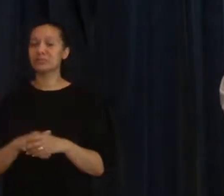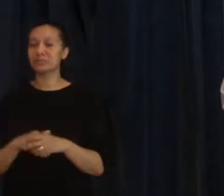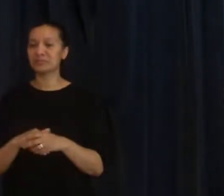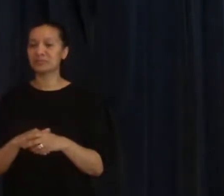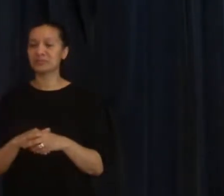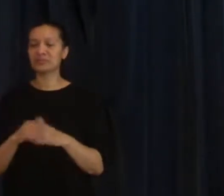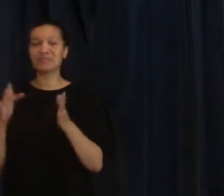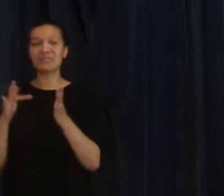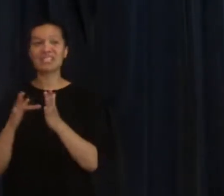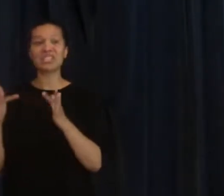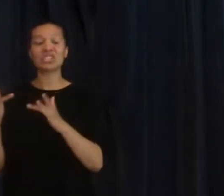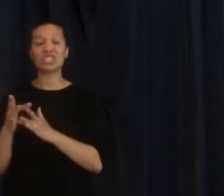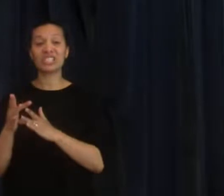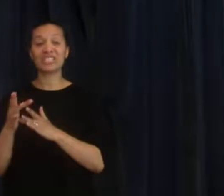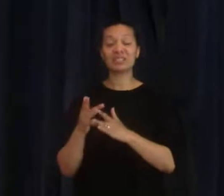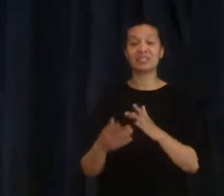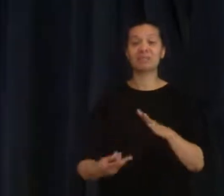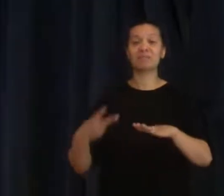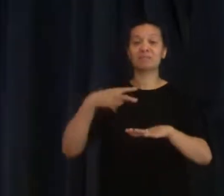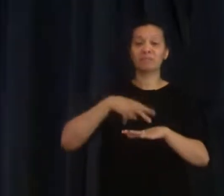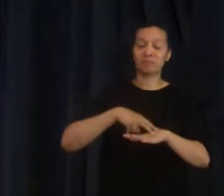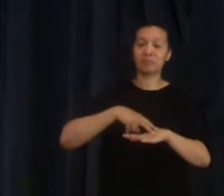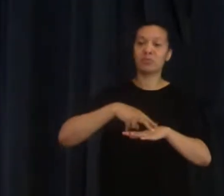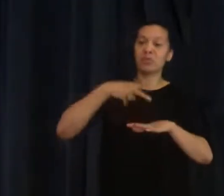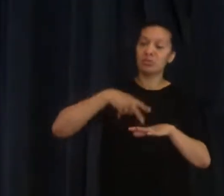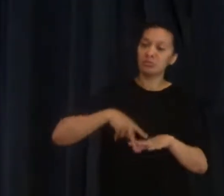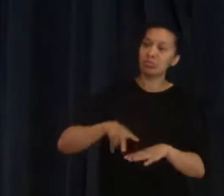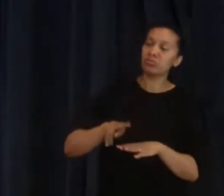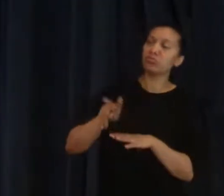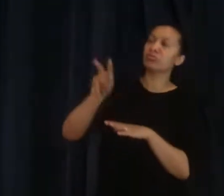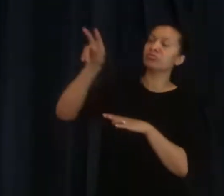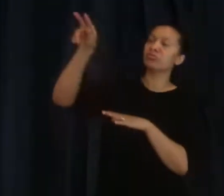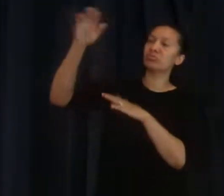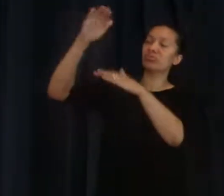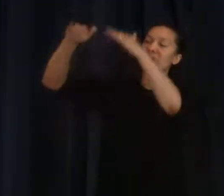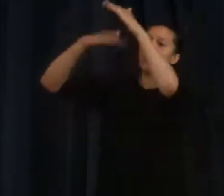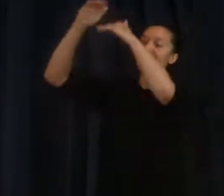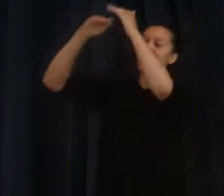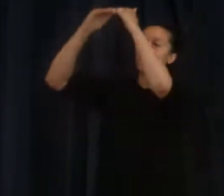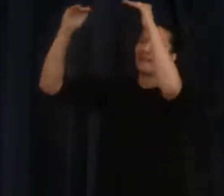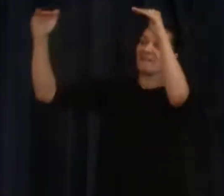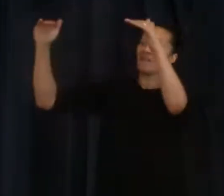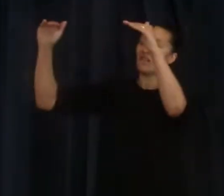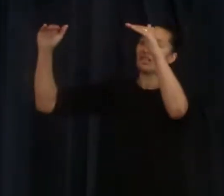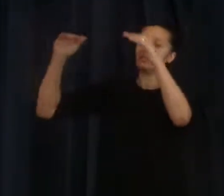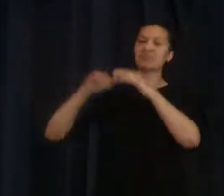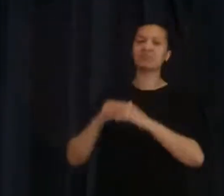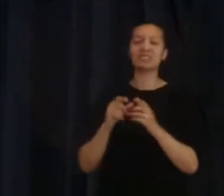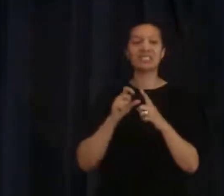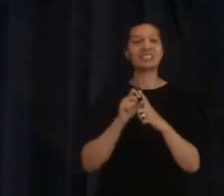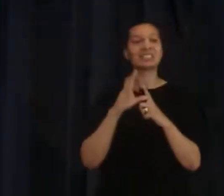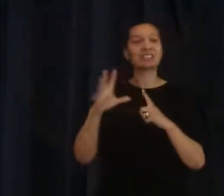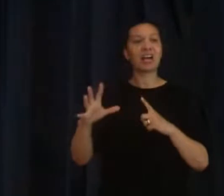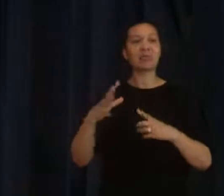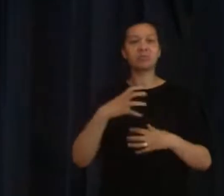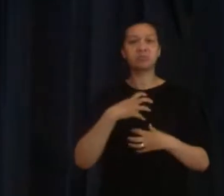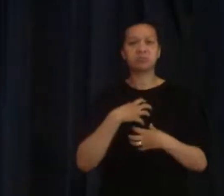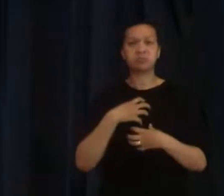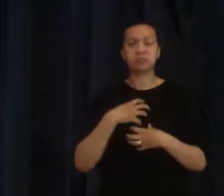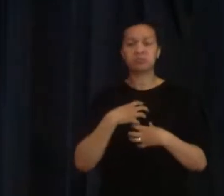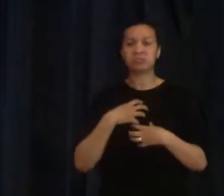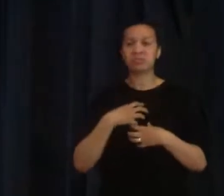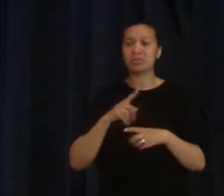Jesus had ascended to heaven. The disciples were scared, I think, at that point. were still being